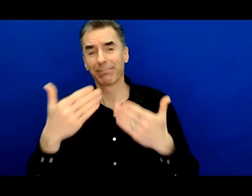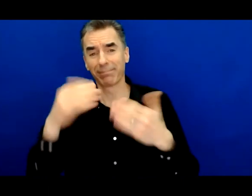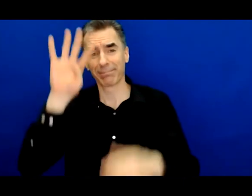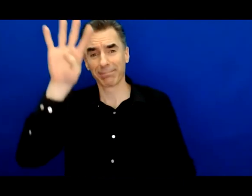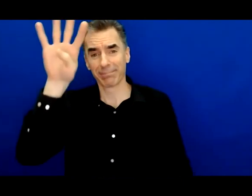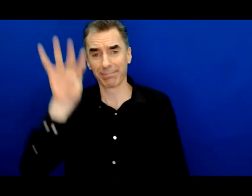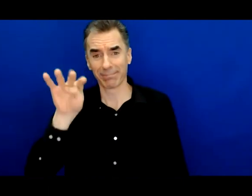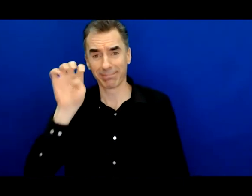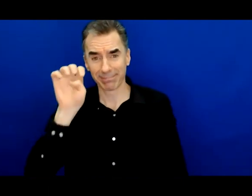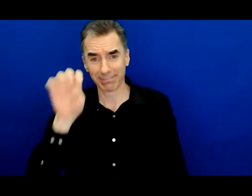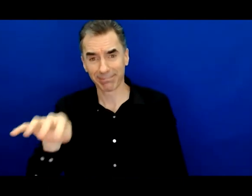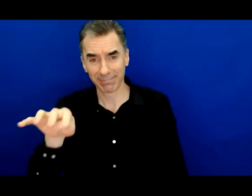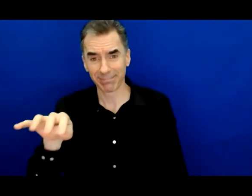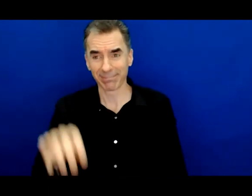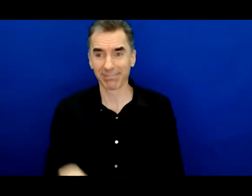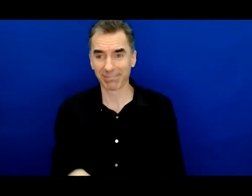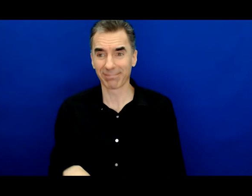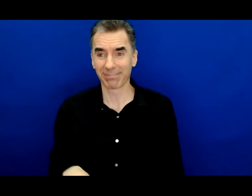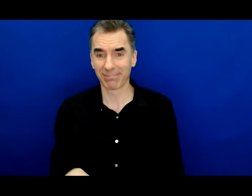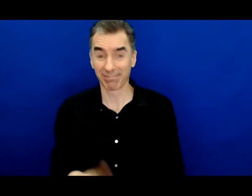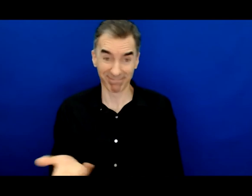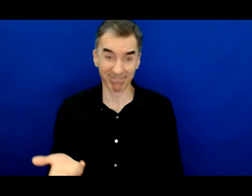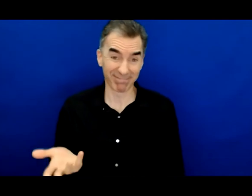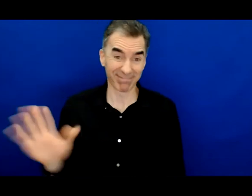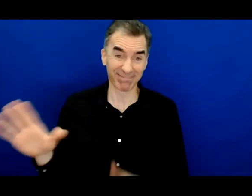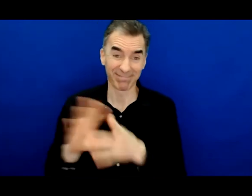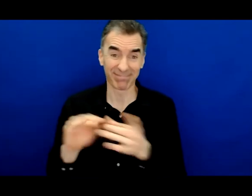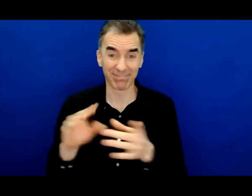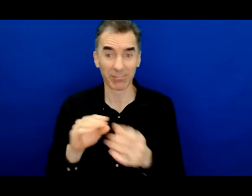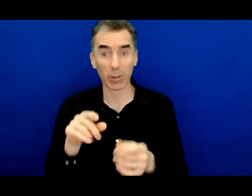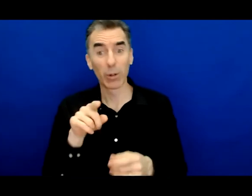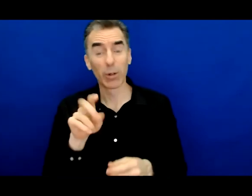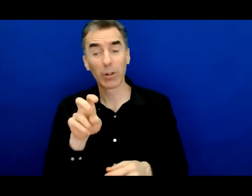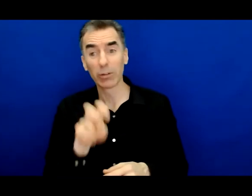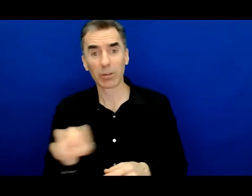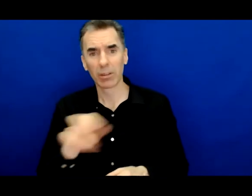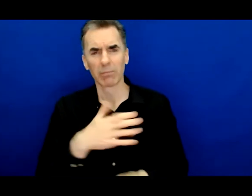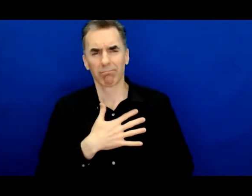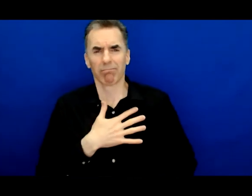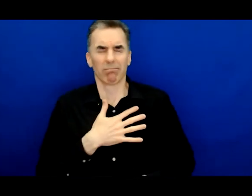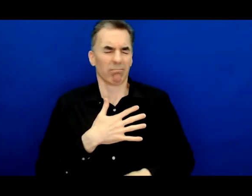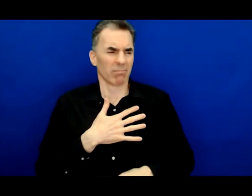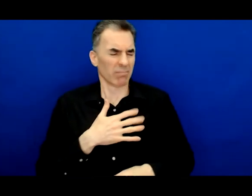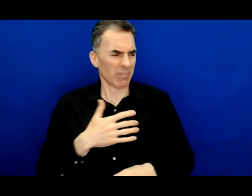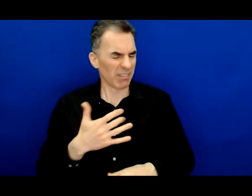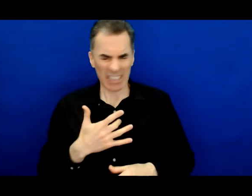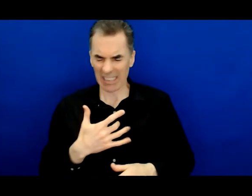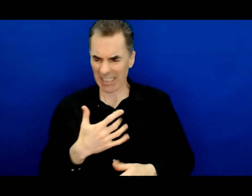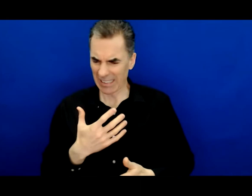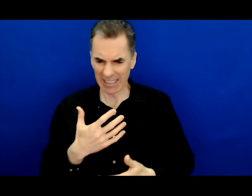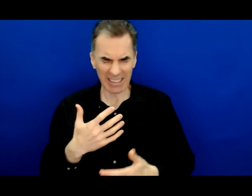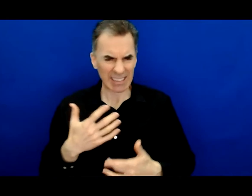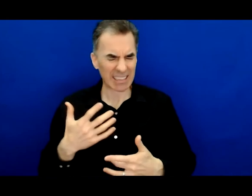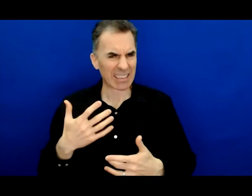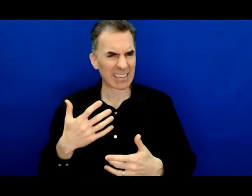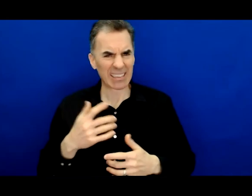let me say that again thank you thank you thank you your journey is heartbreaking infuriating and inspiring both in terms